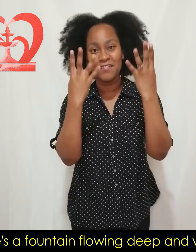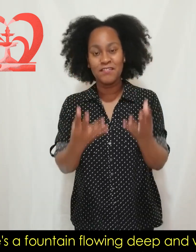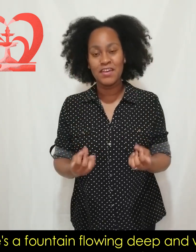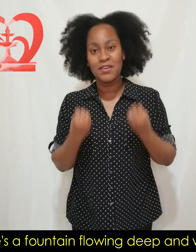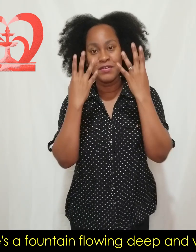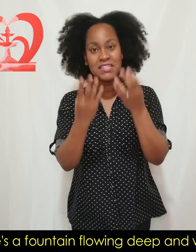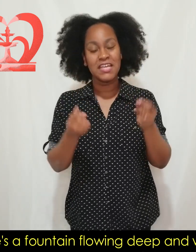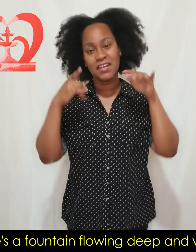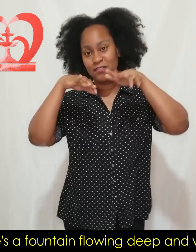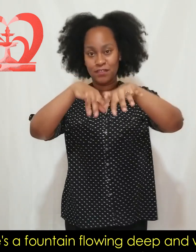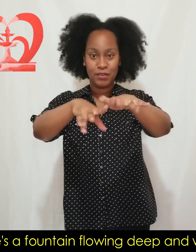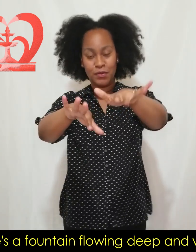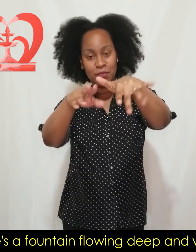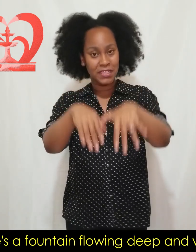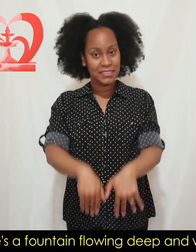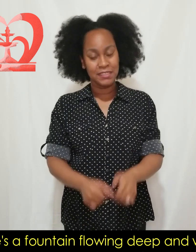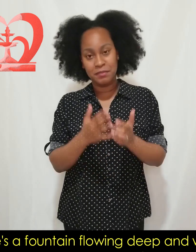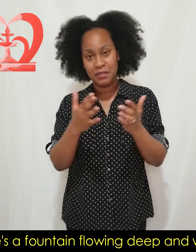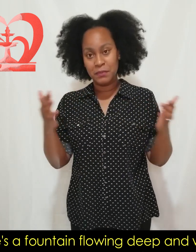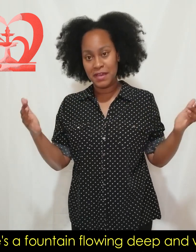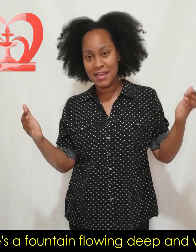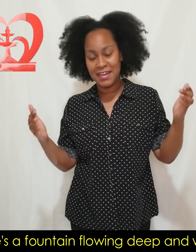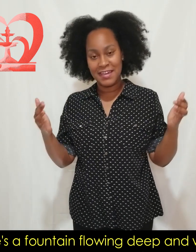a fountain flowing deep and wide.